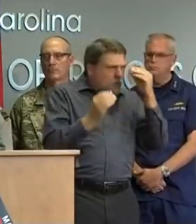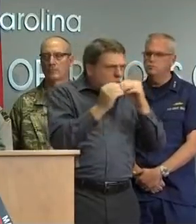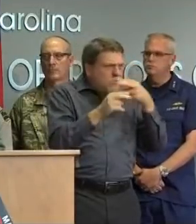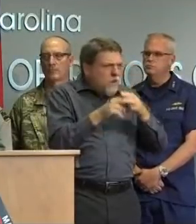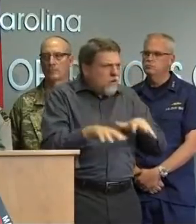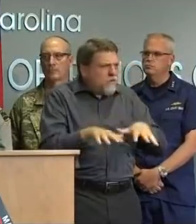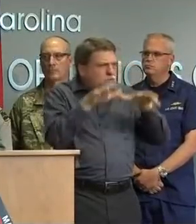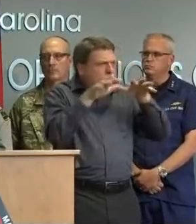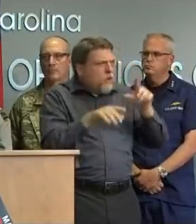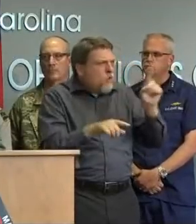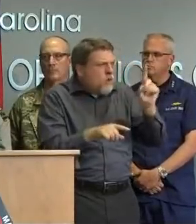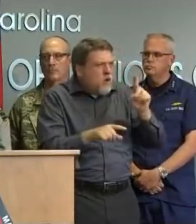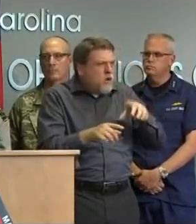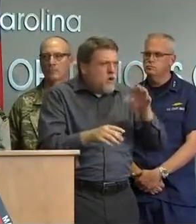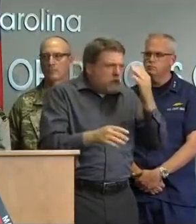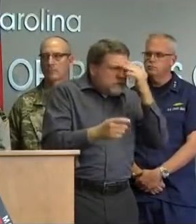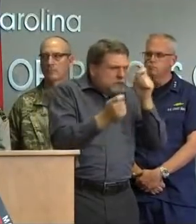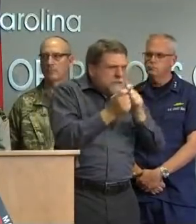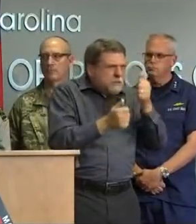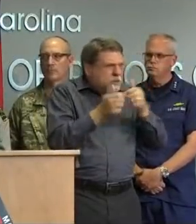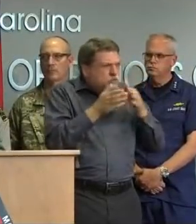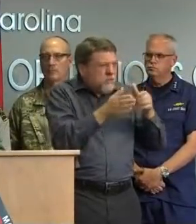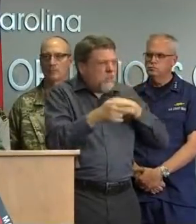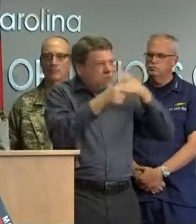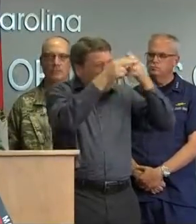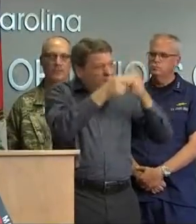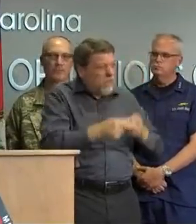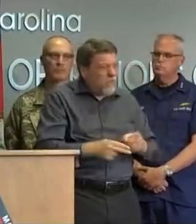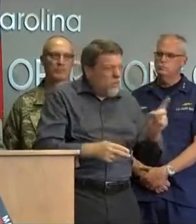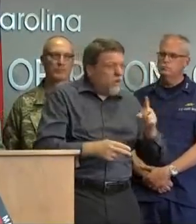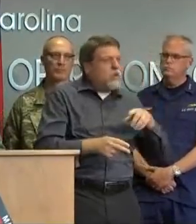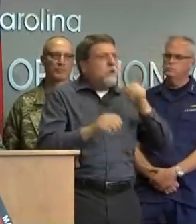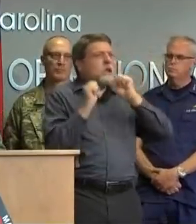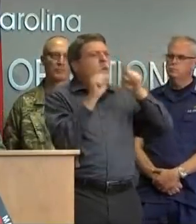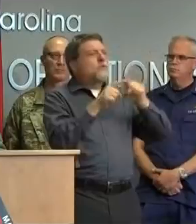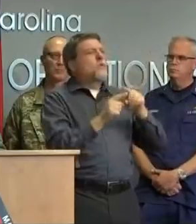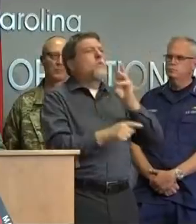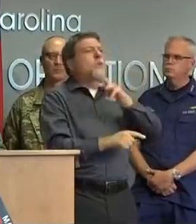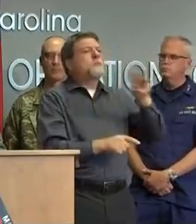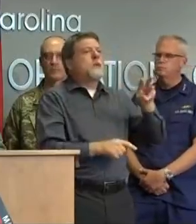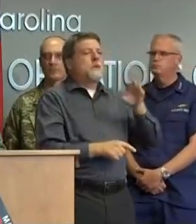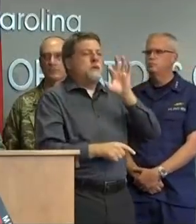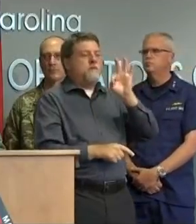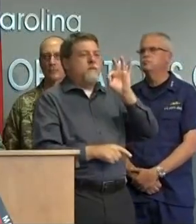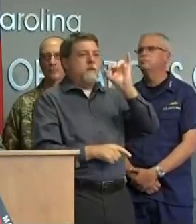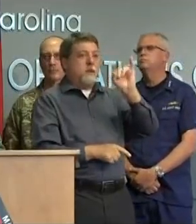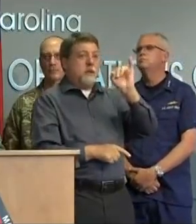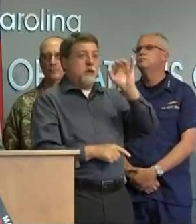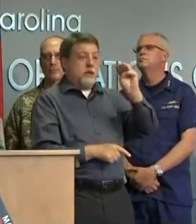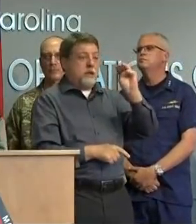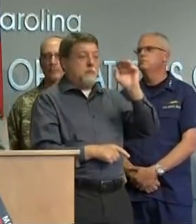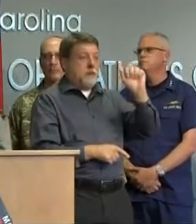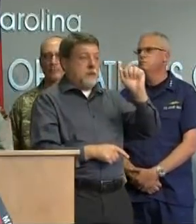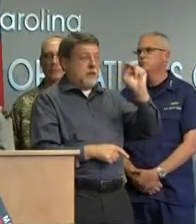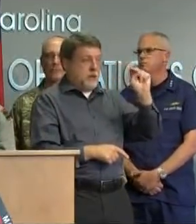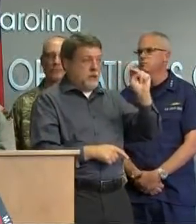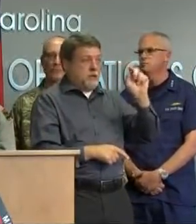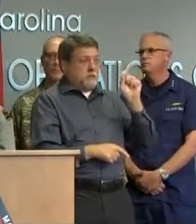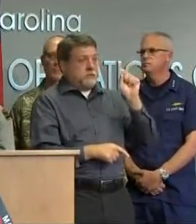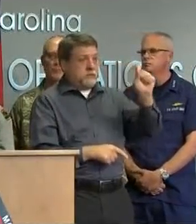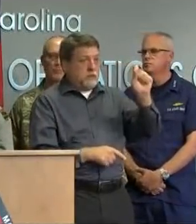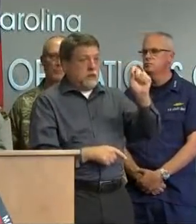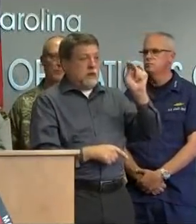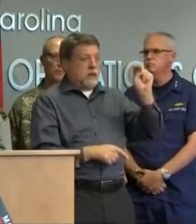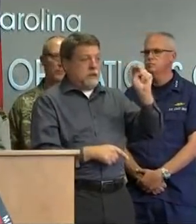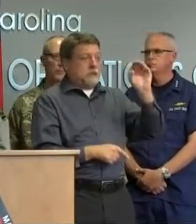alert network known as fiman at fiman dot nc dot gov that's f-i-m-a-n dot nc dot g-o